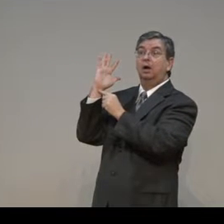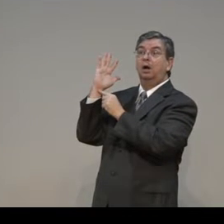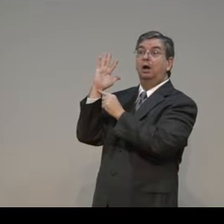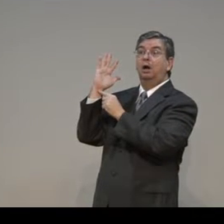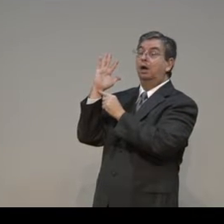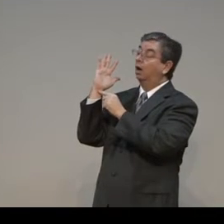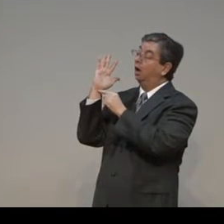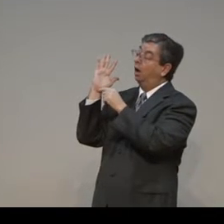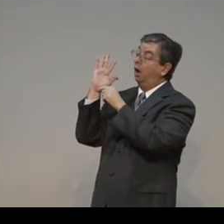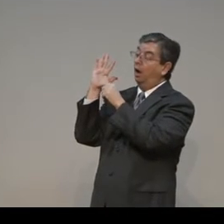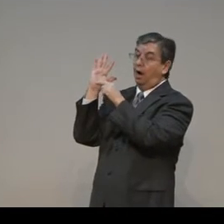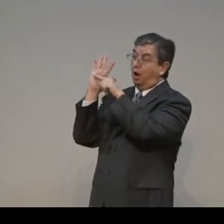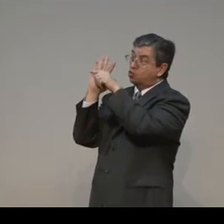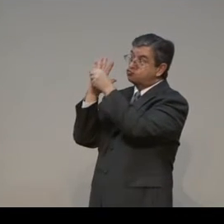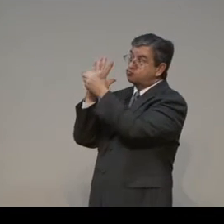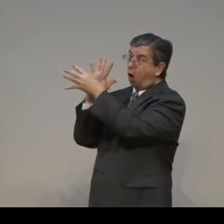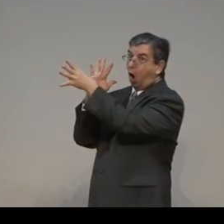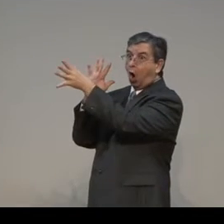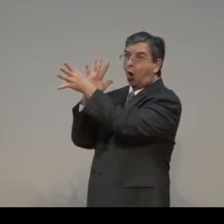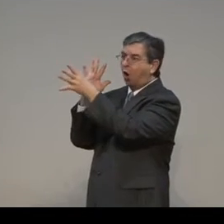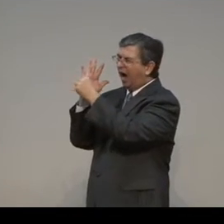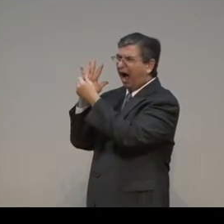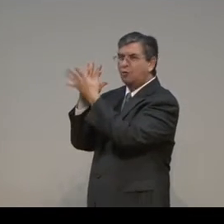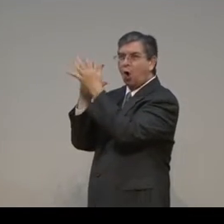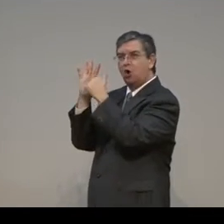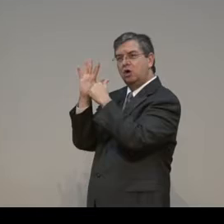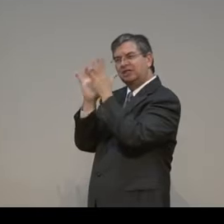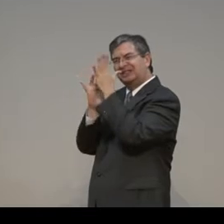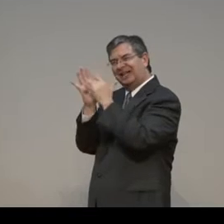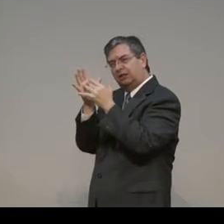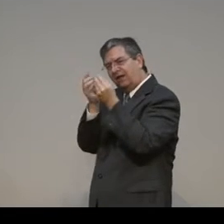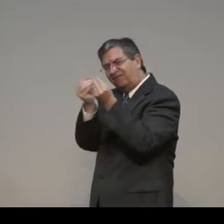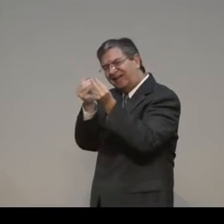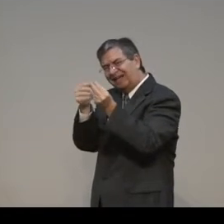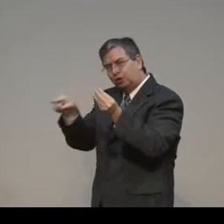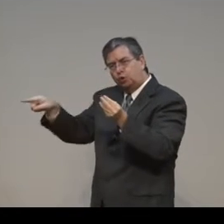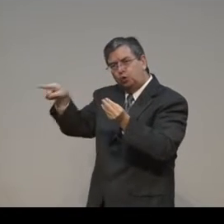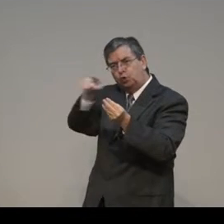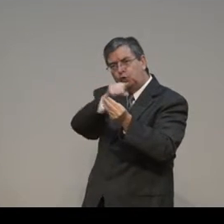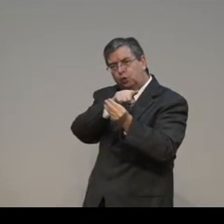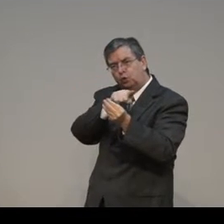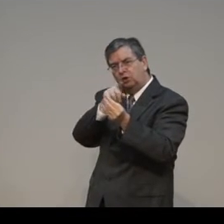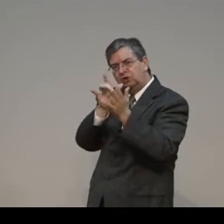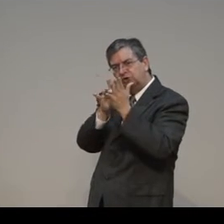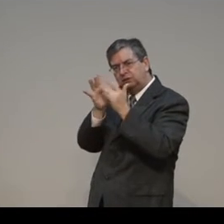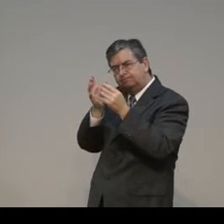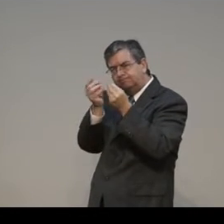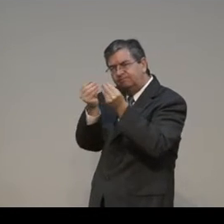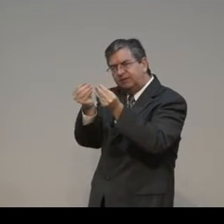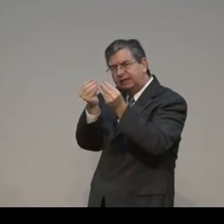grows, and then produces the branches. And the way that